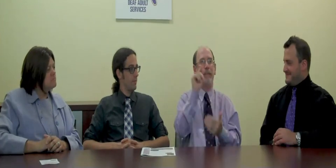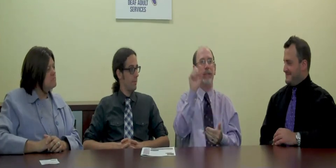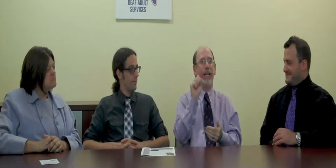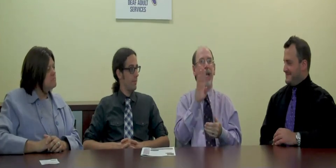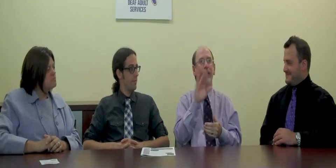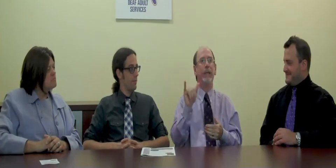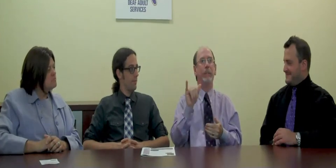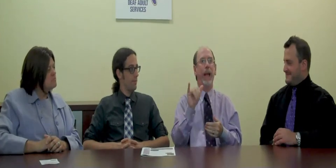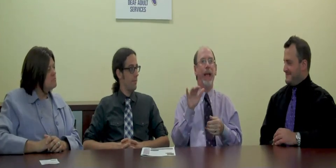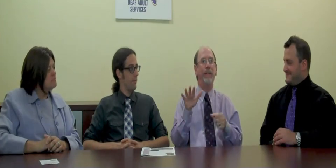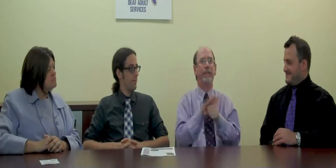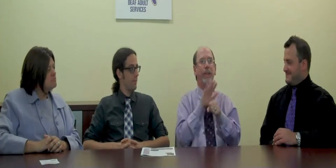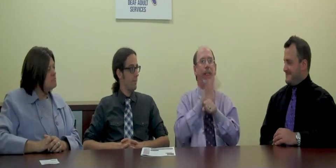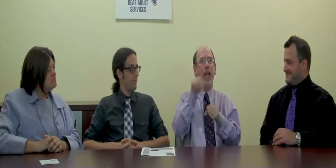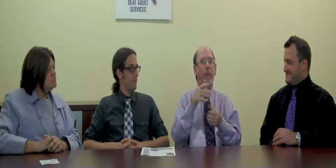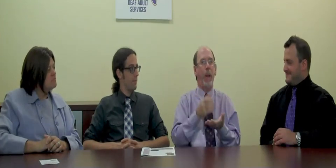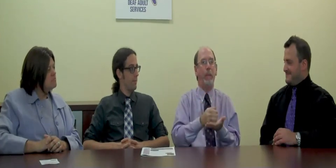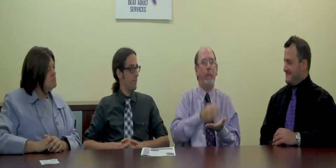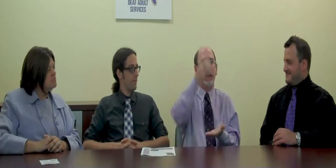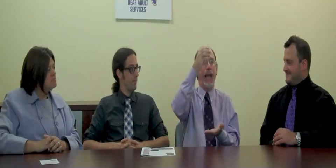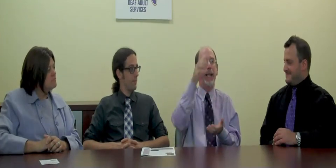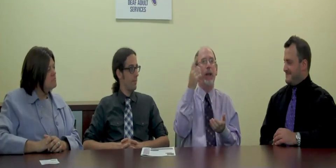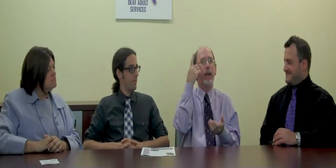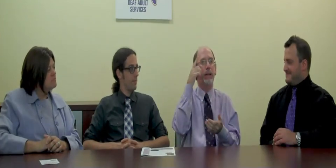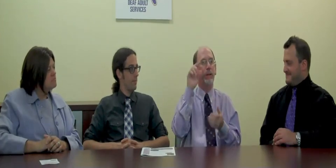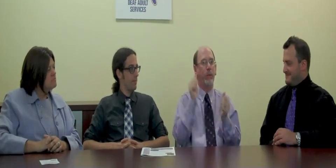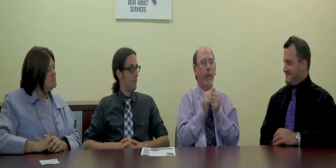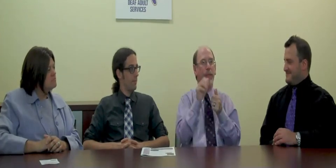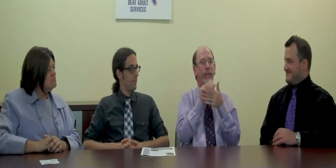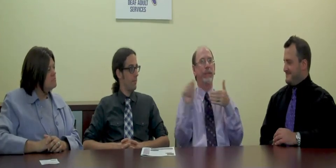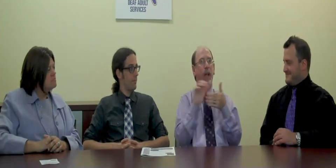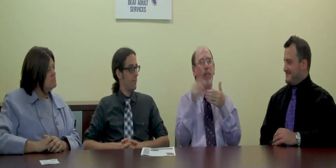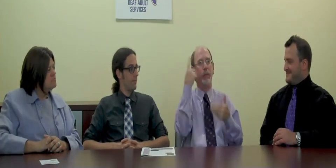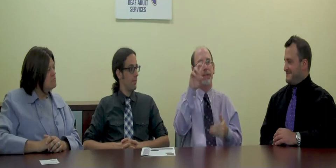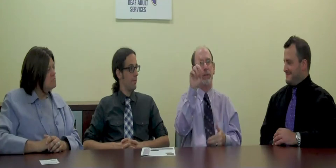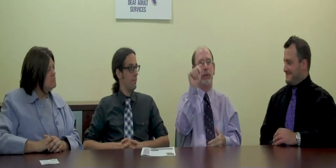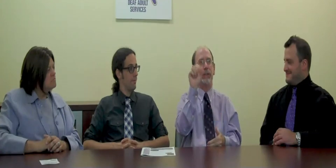raise money for DOS by filling up a bank with dollars for DOS.